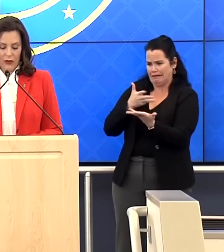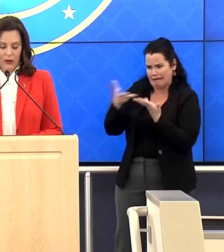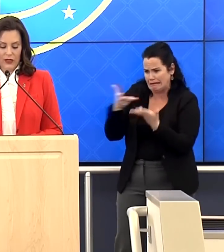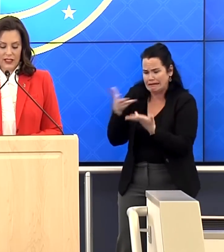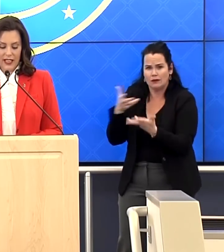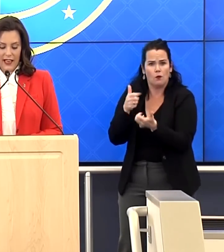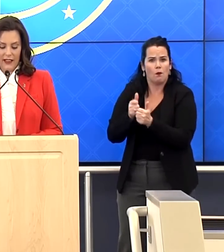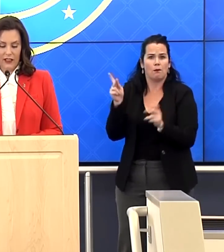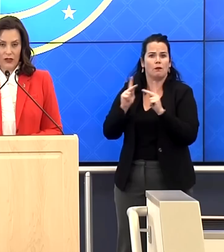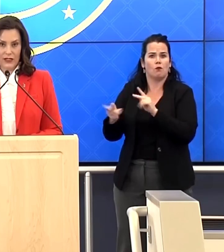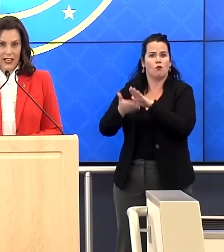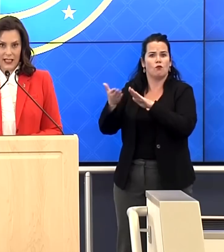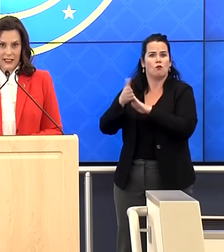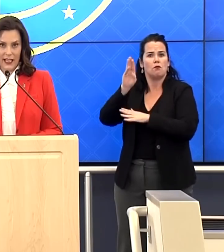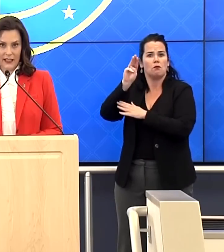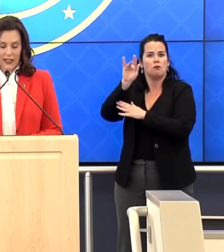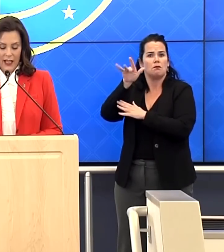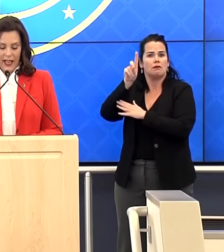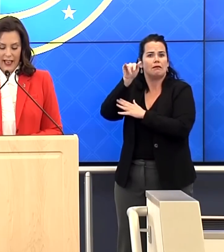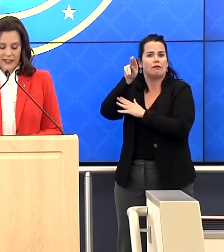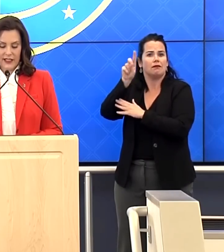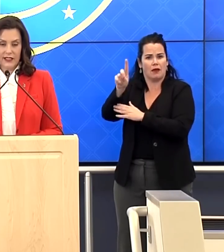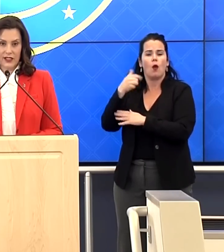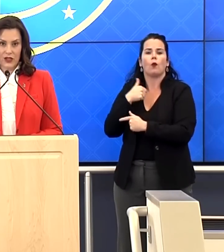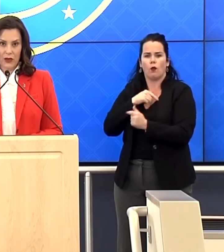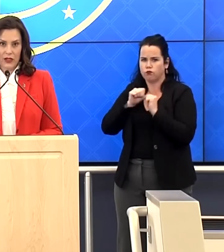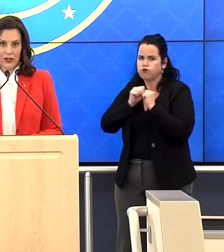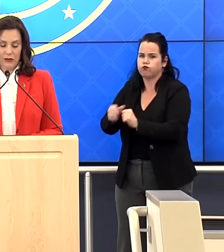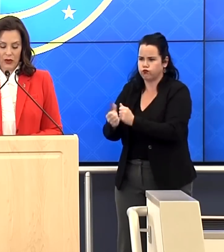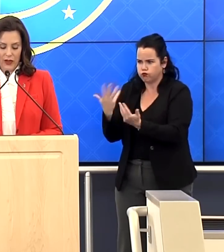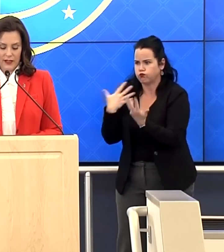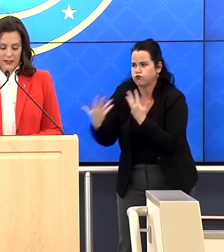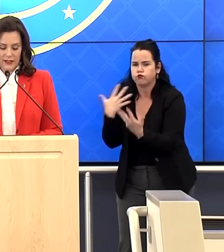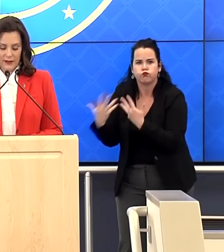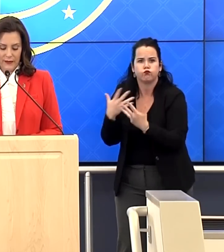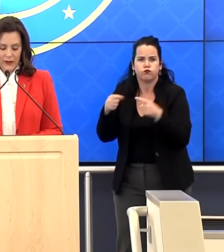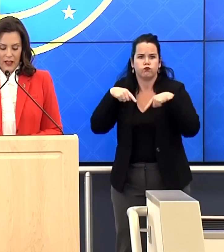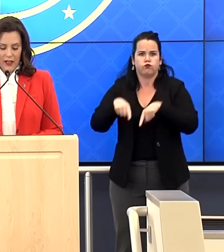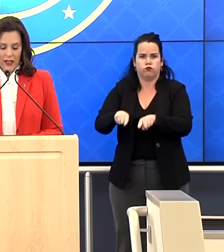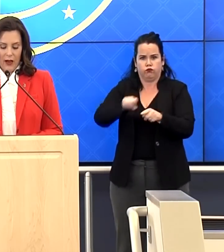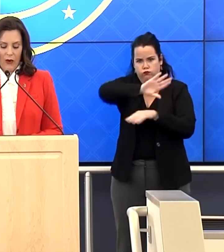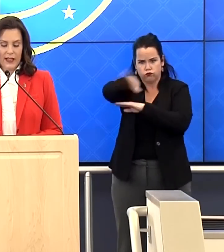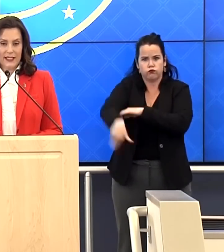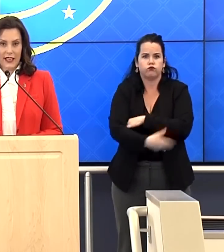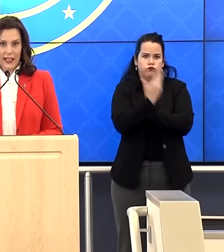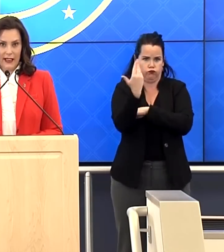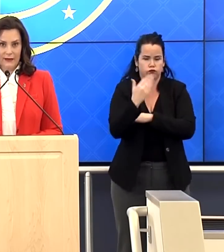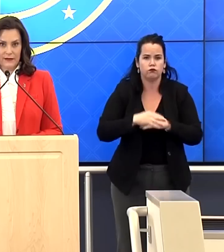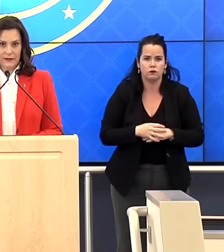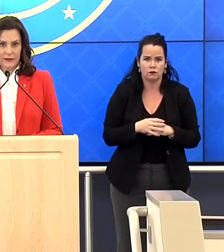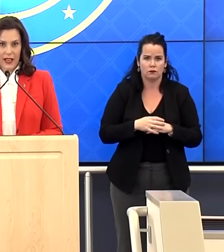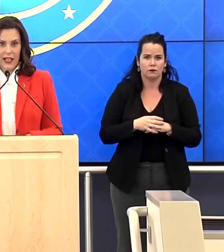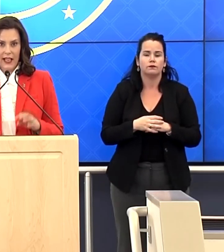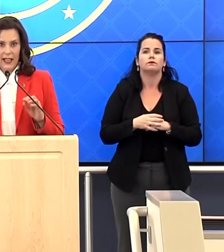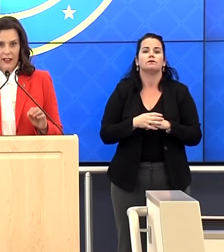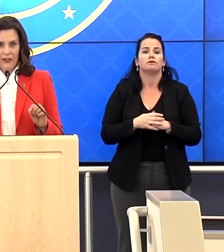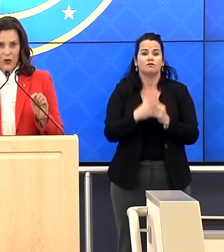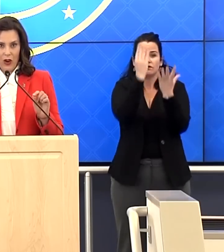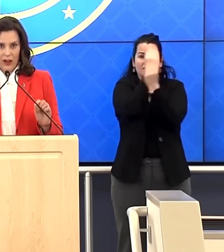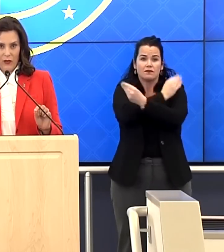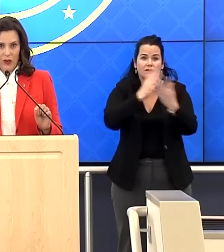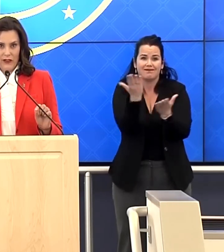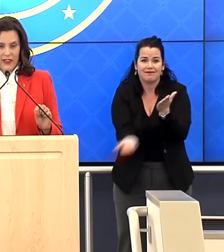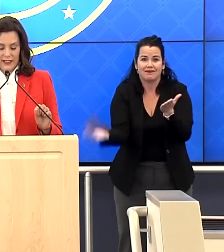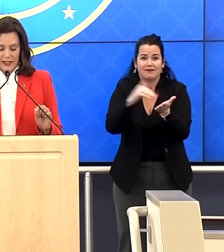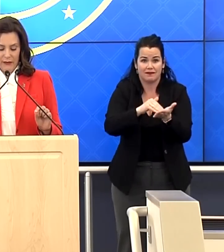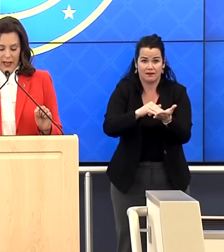Midland and we will stay in close contact as the situation progresses. I want to say again, if